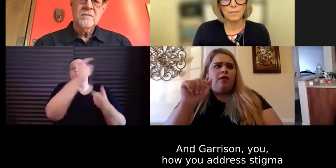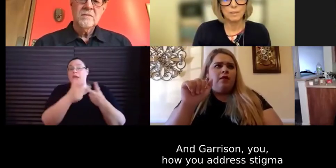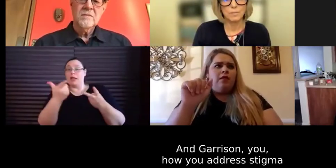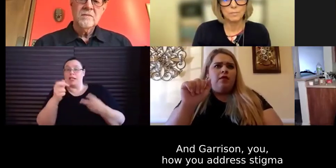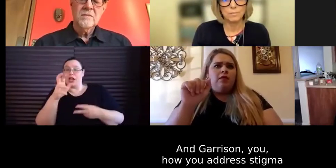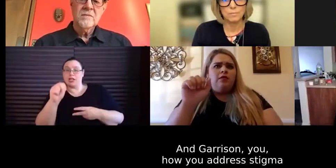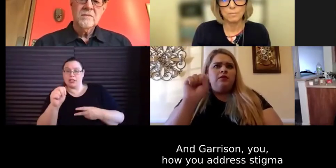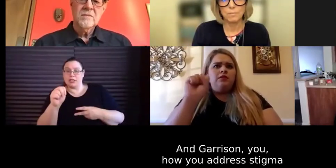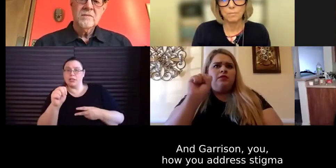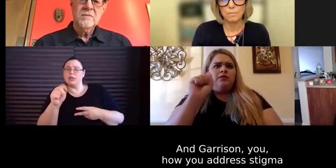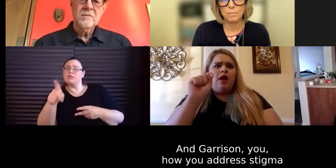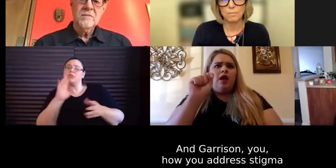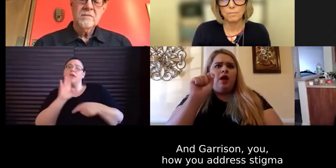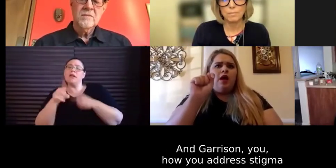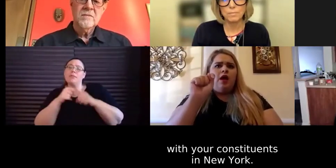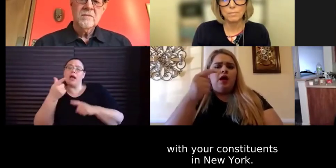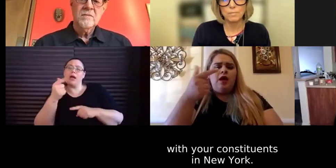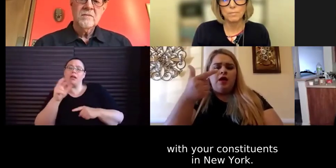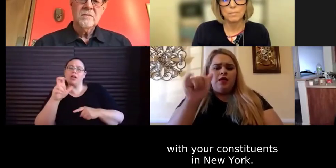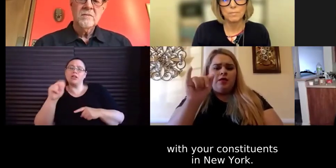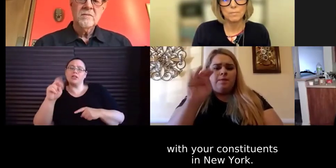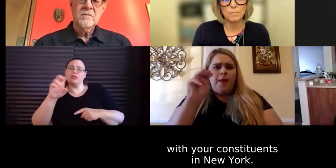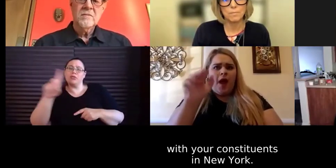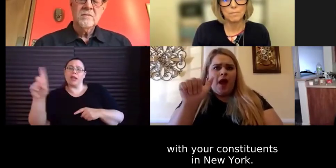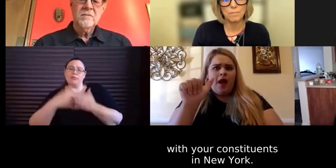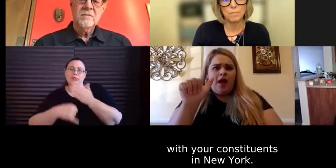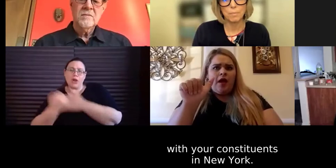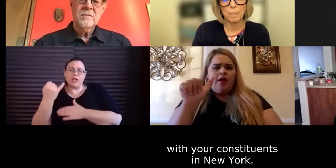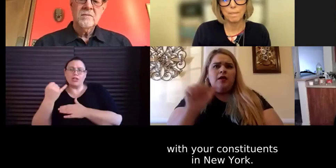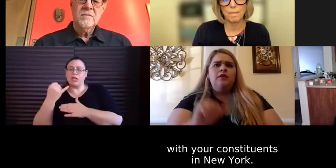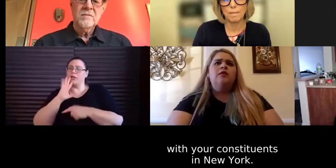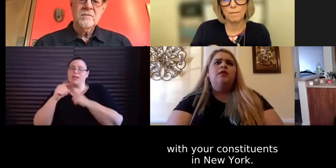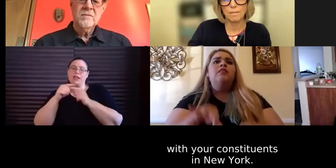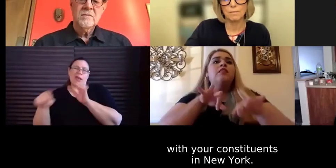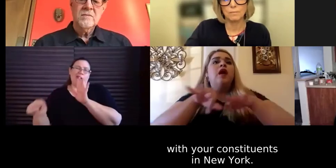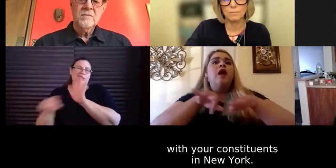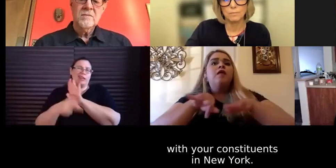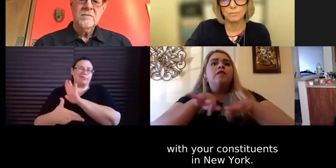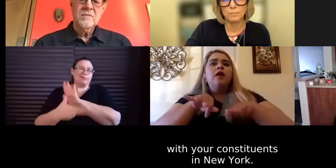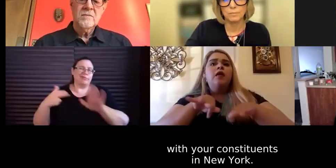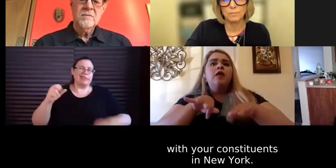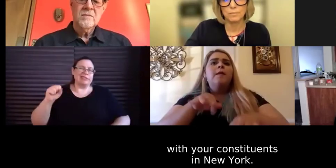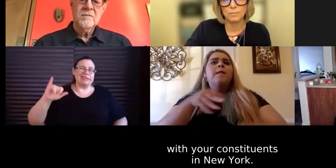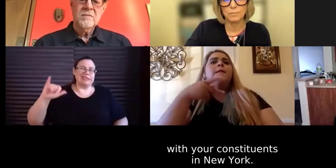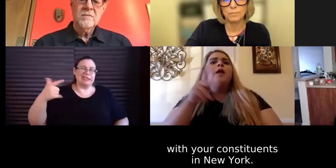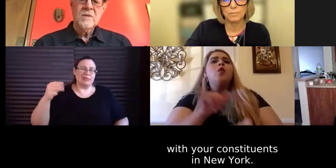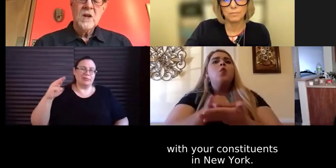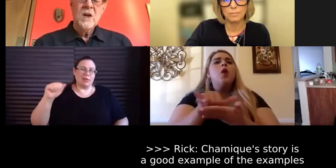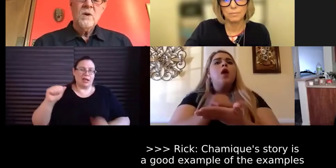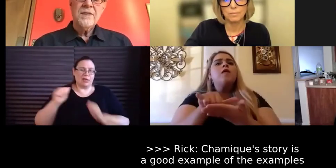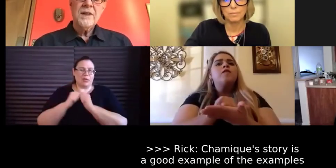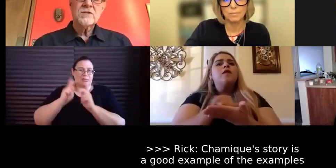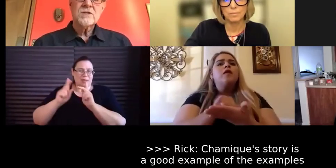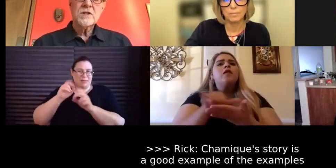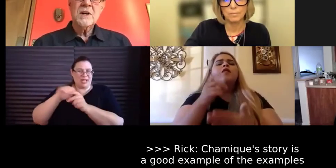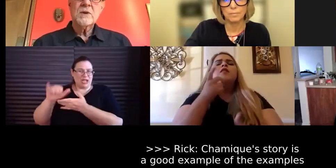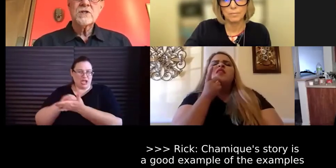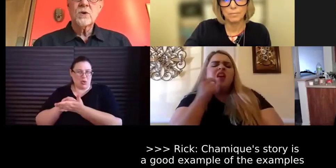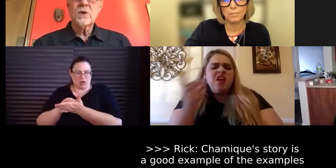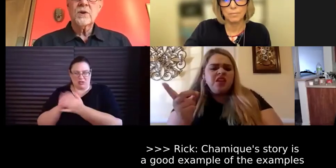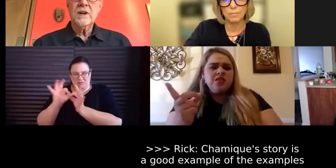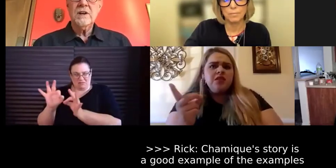terms of, again, how you address stigma working with your constituents in New York would be great. Well, think